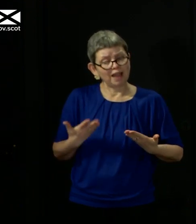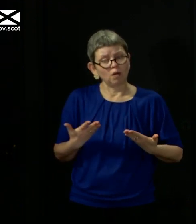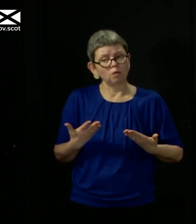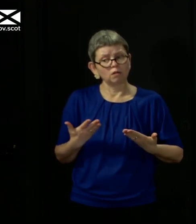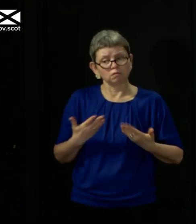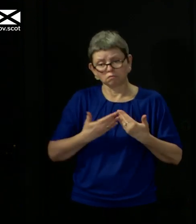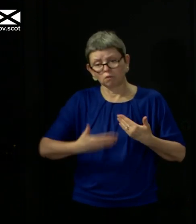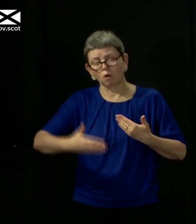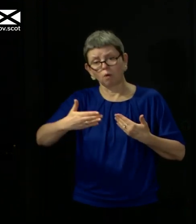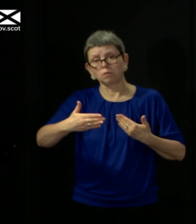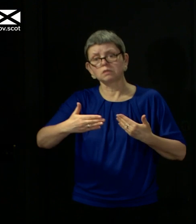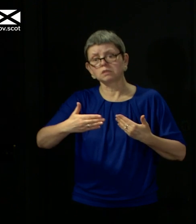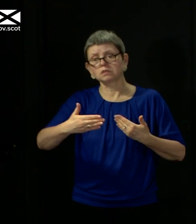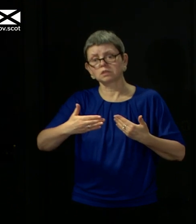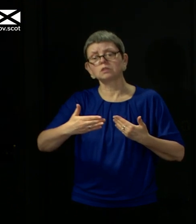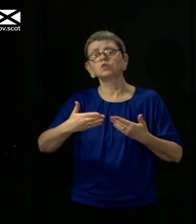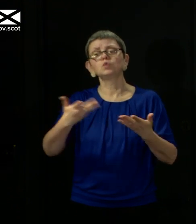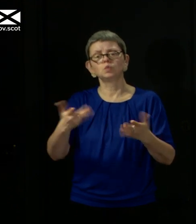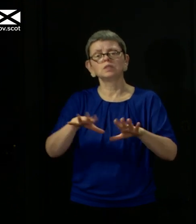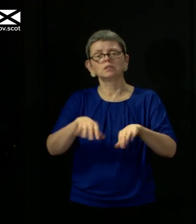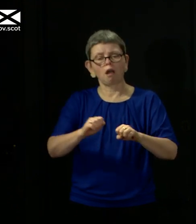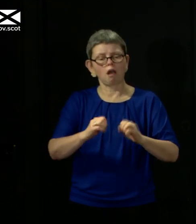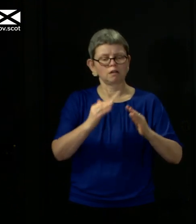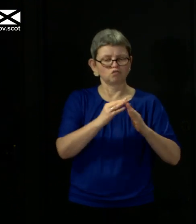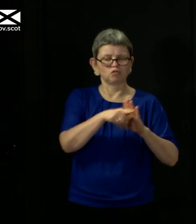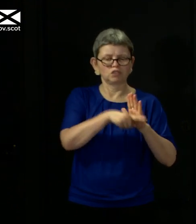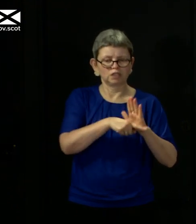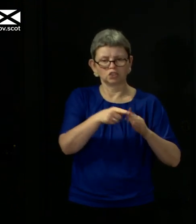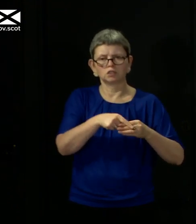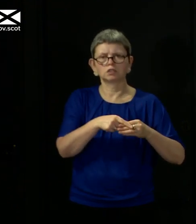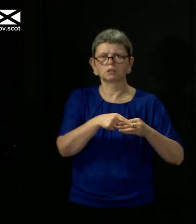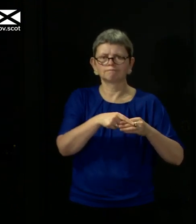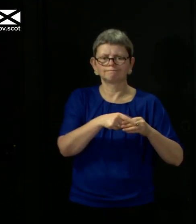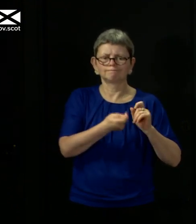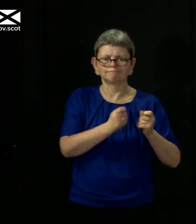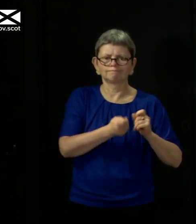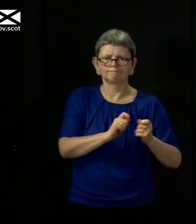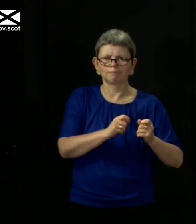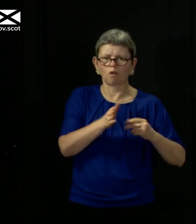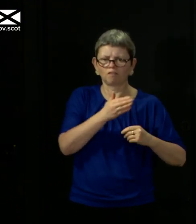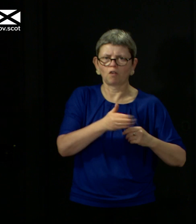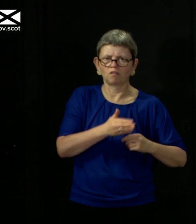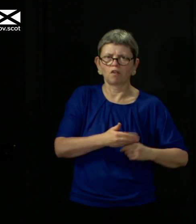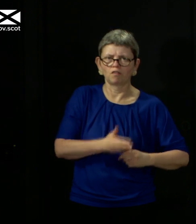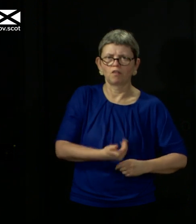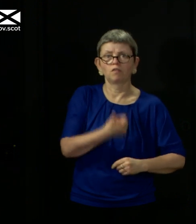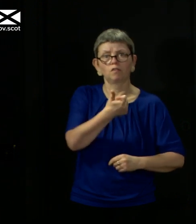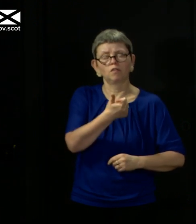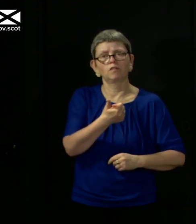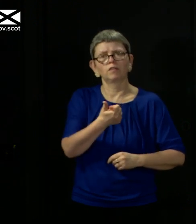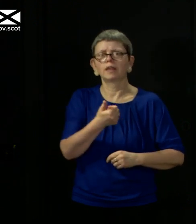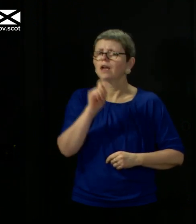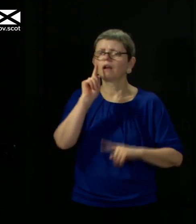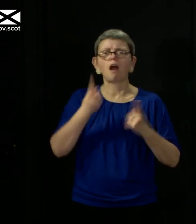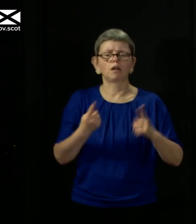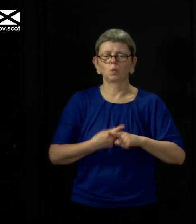a position where we start to ease up some of these restrictions, although I refer back to what I said about it being slow and gradual and not a flick